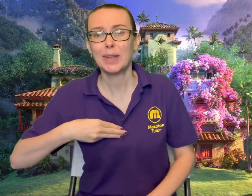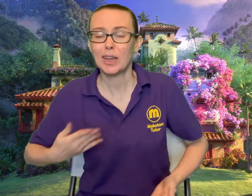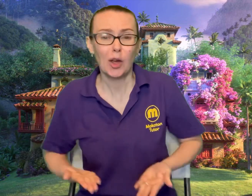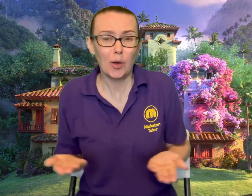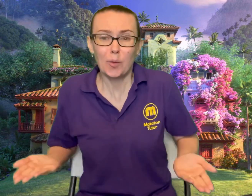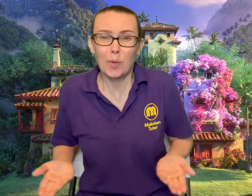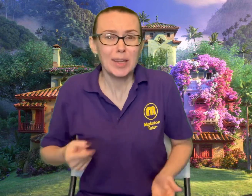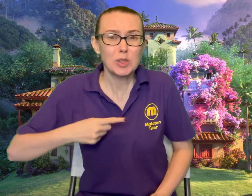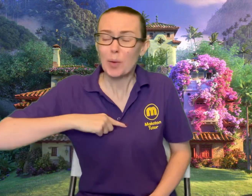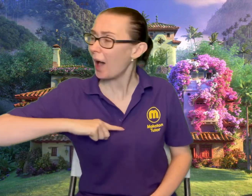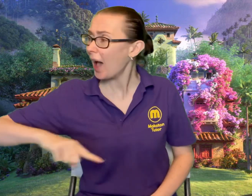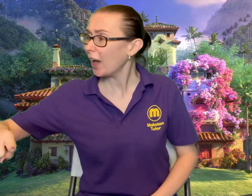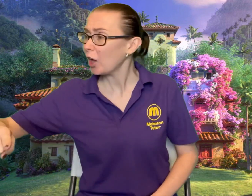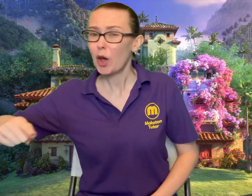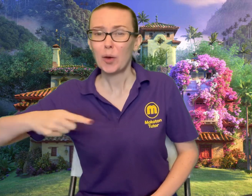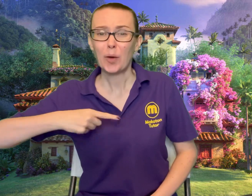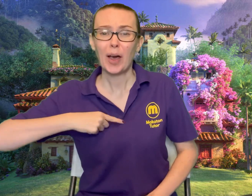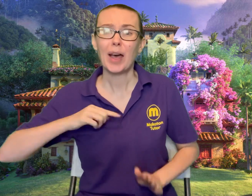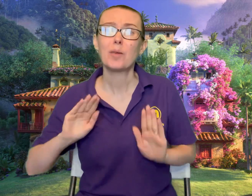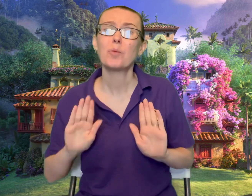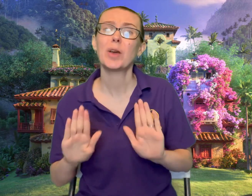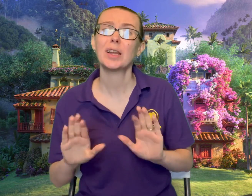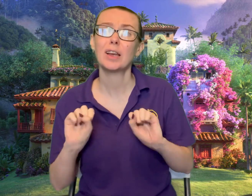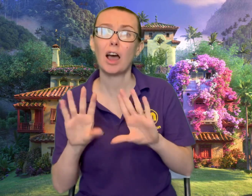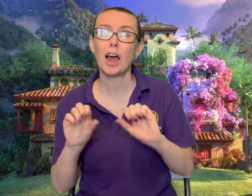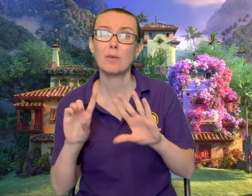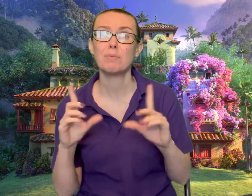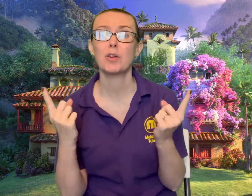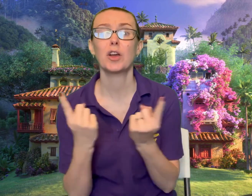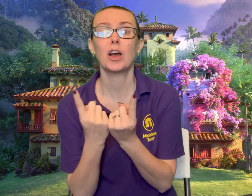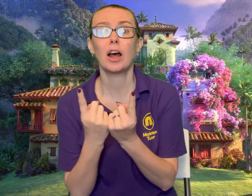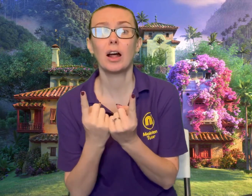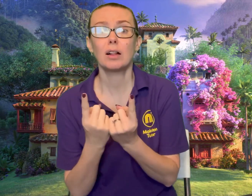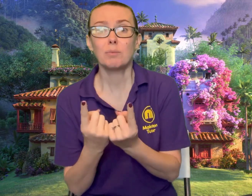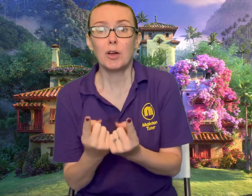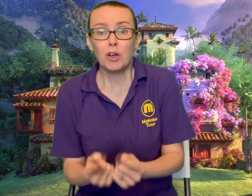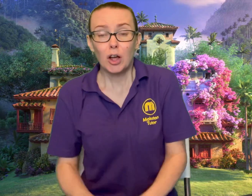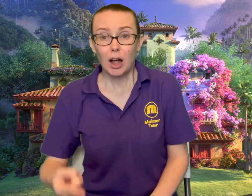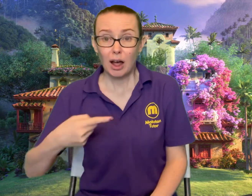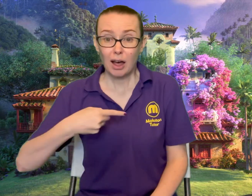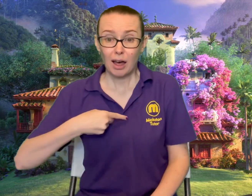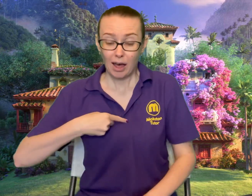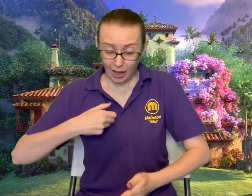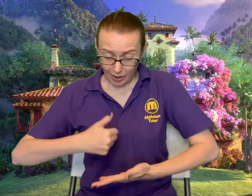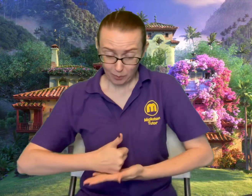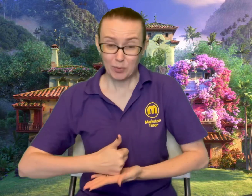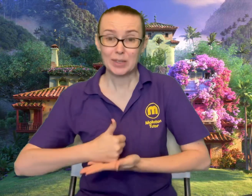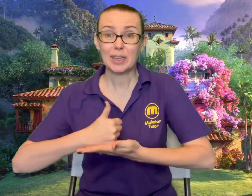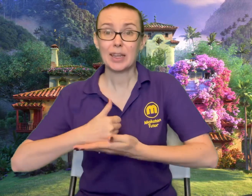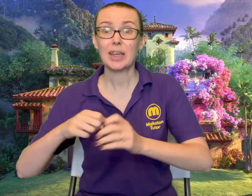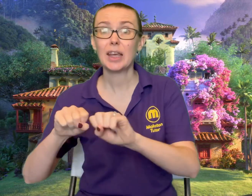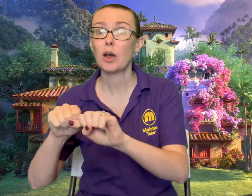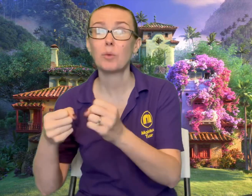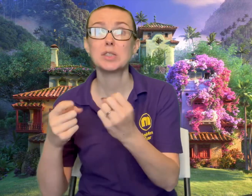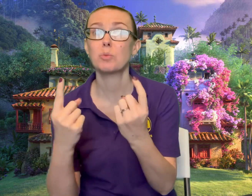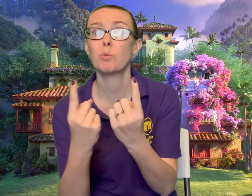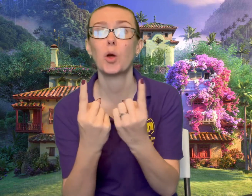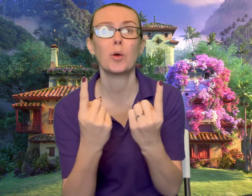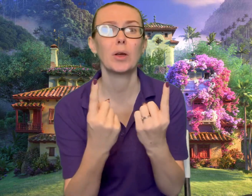know Where do I go? I am waiting on a miracle, a miracle I would heal what's broken